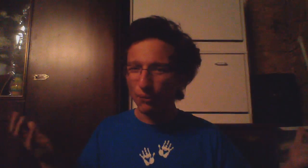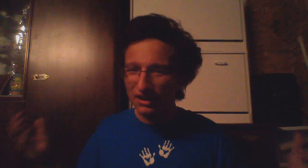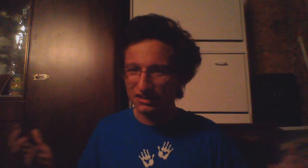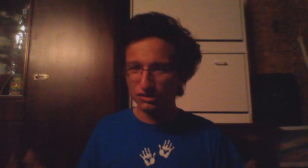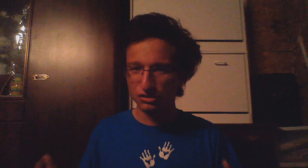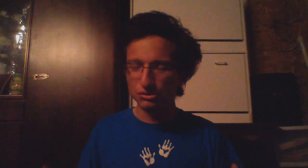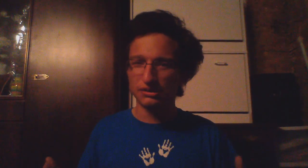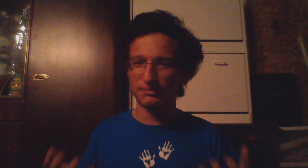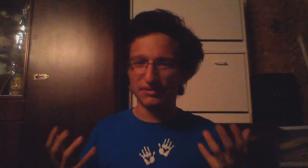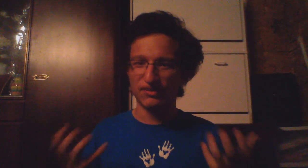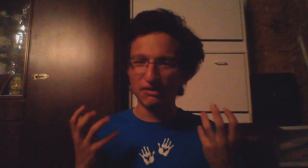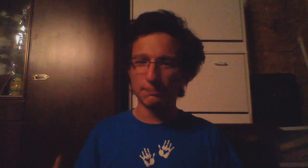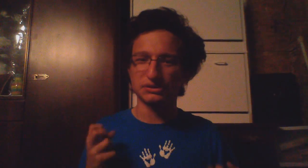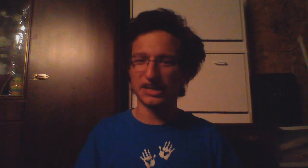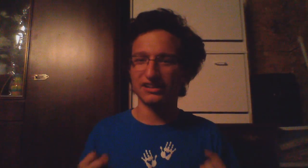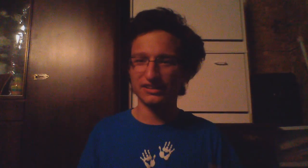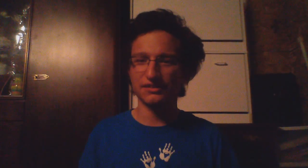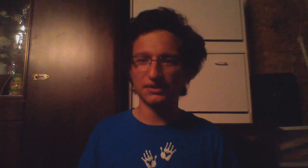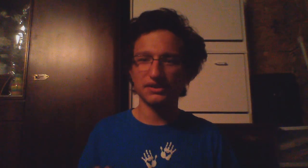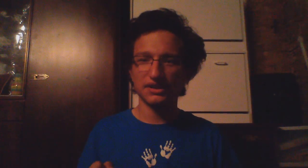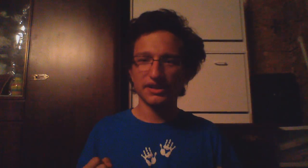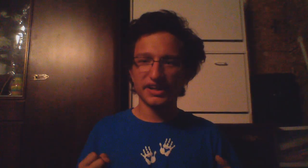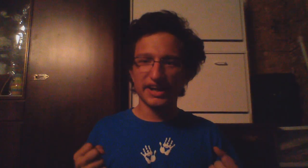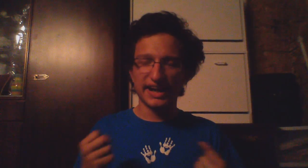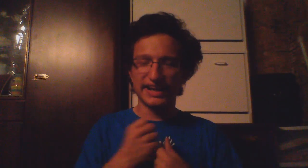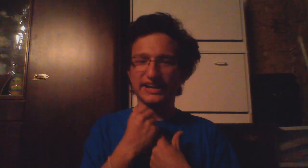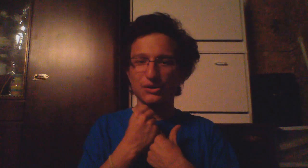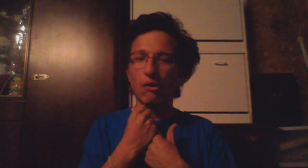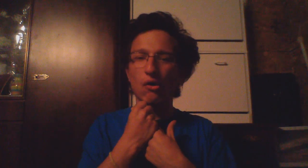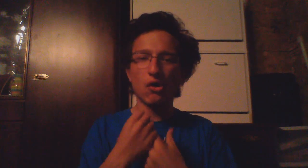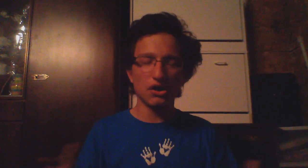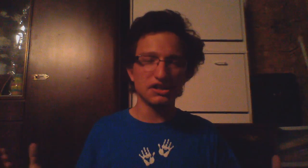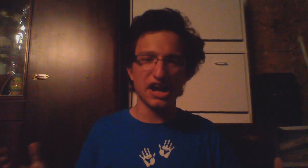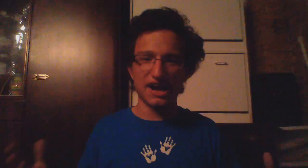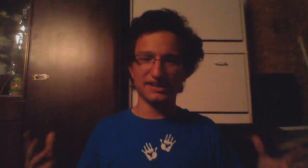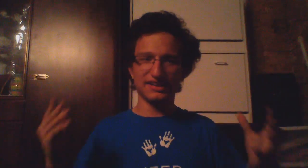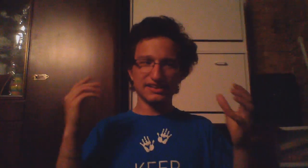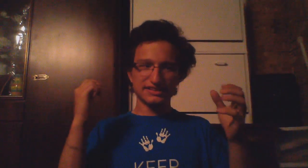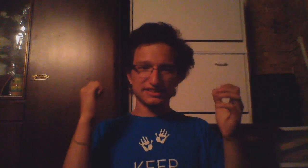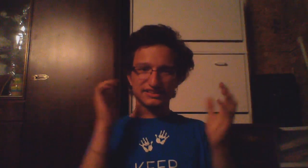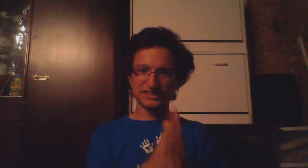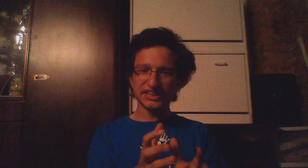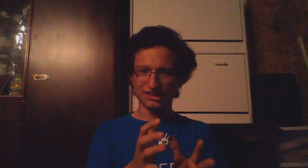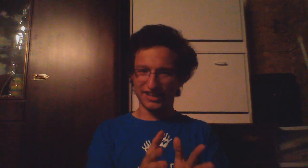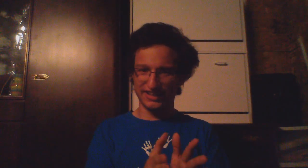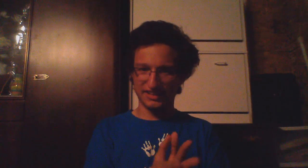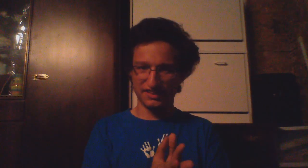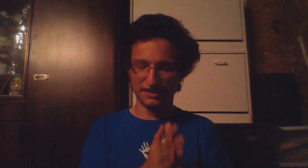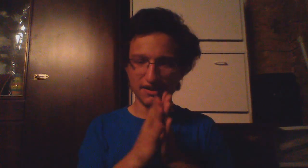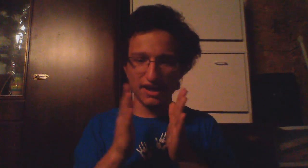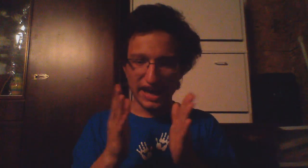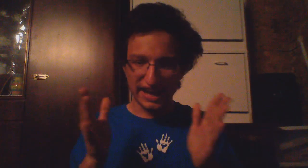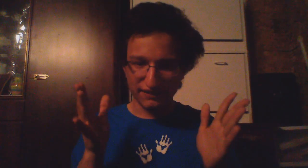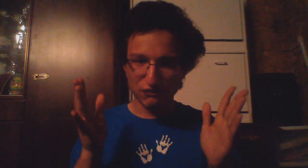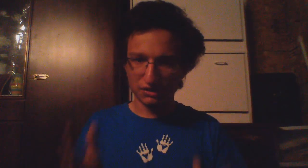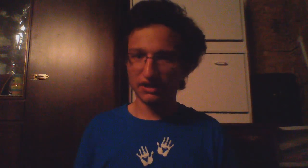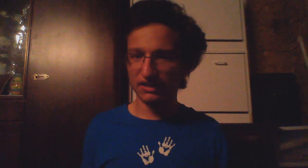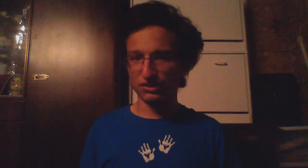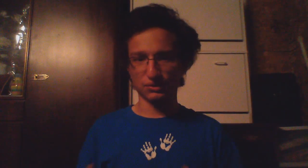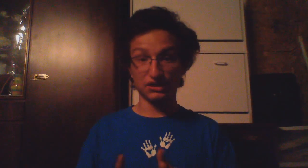wanted to do something very productive and I could not stick to anything and I feel like this 30